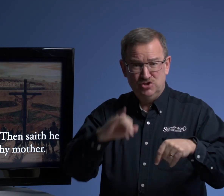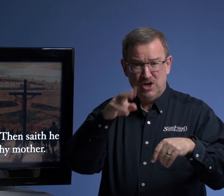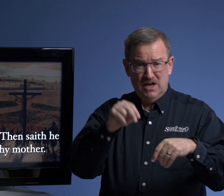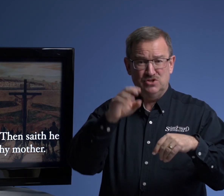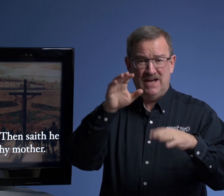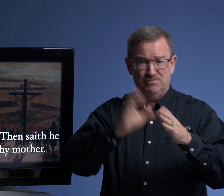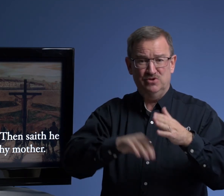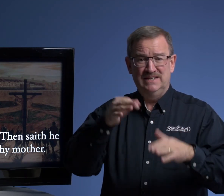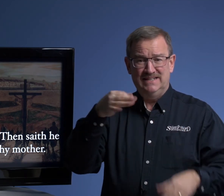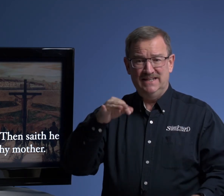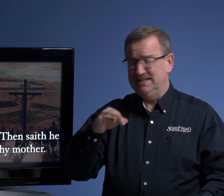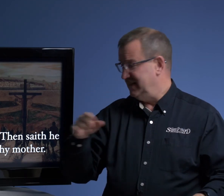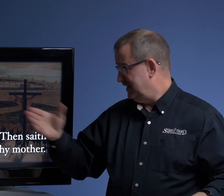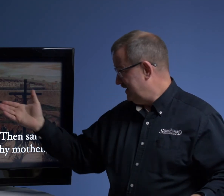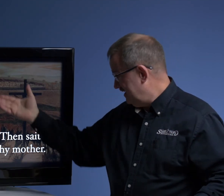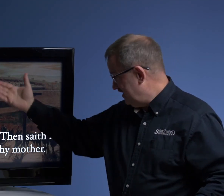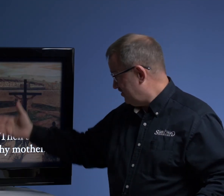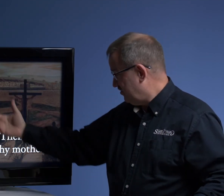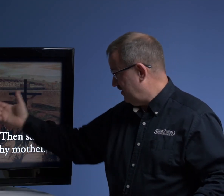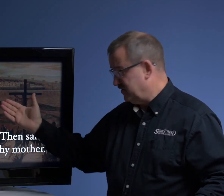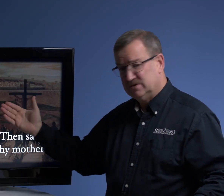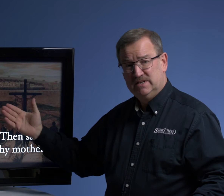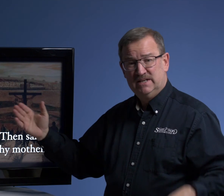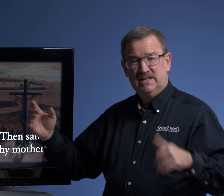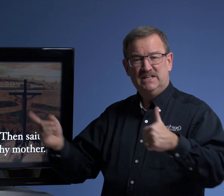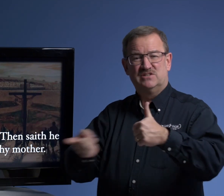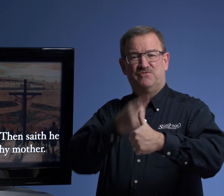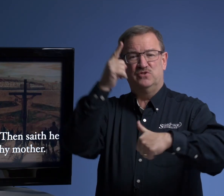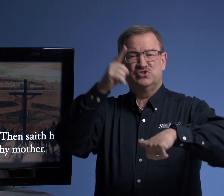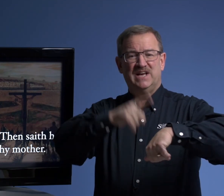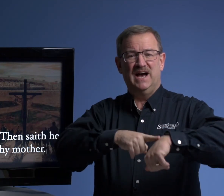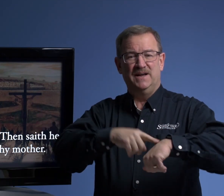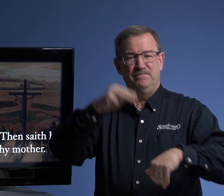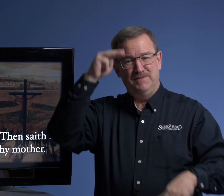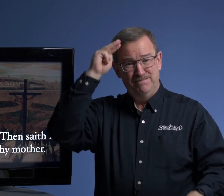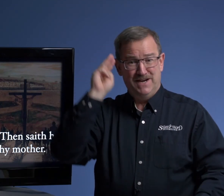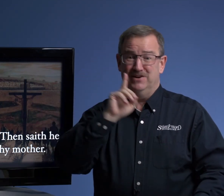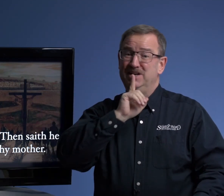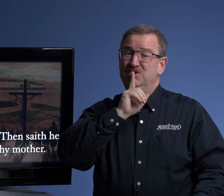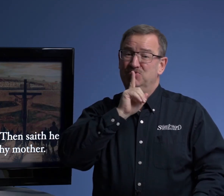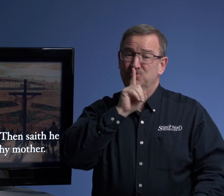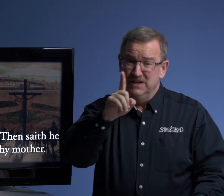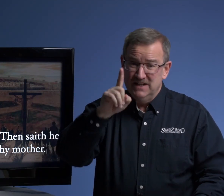John chapter 19 here at the cross is the first time Mary really